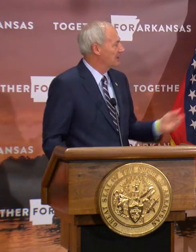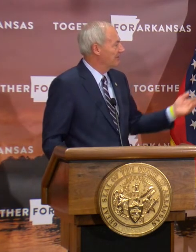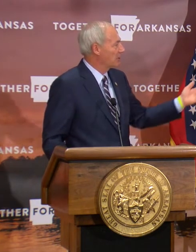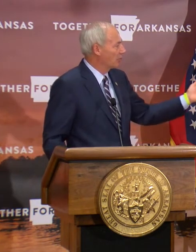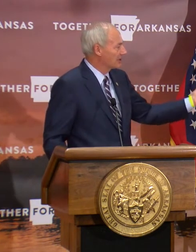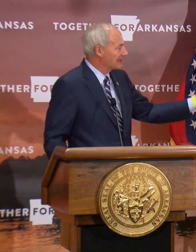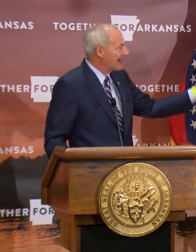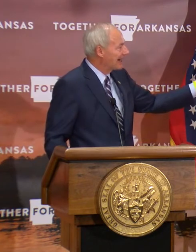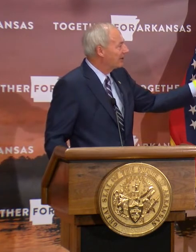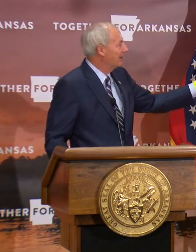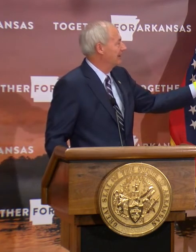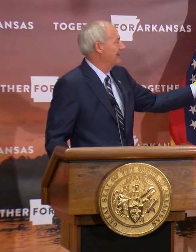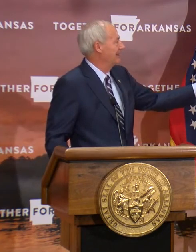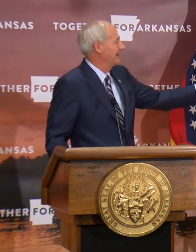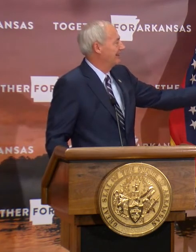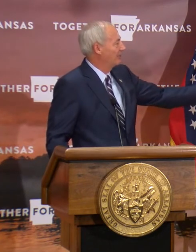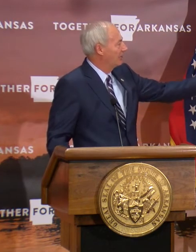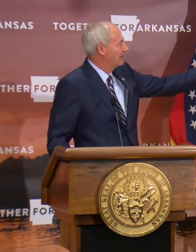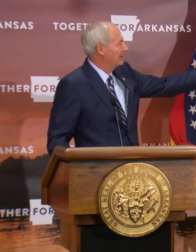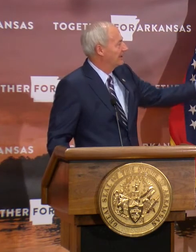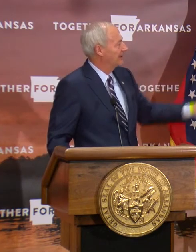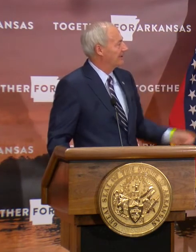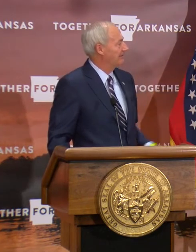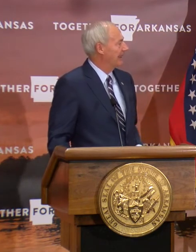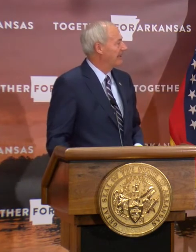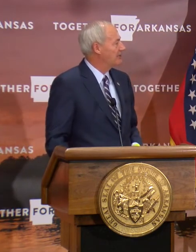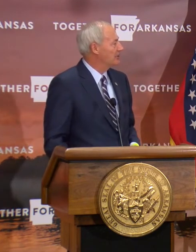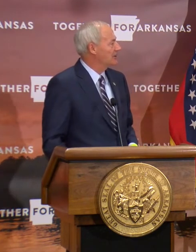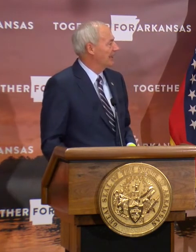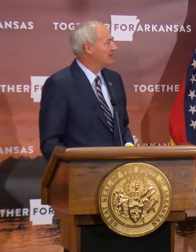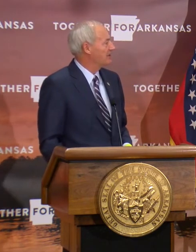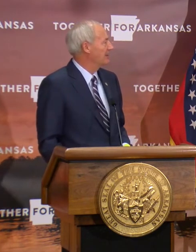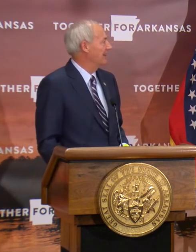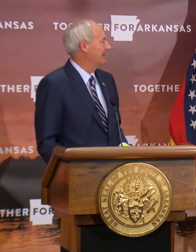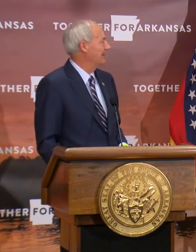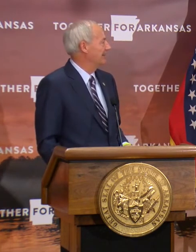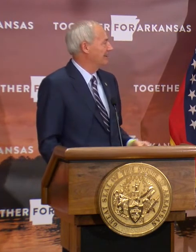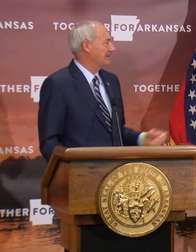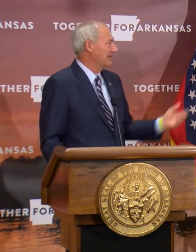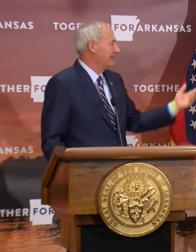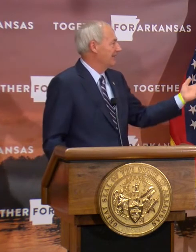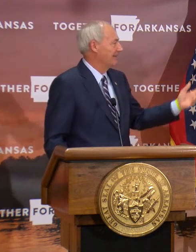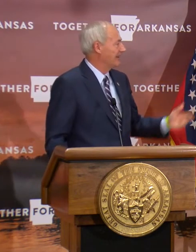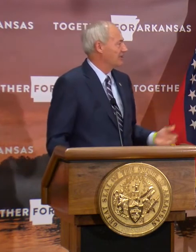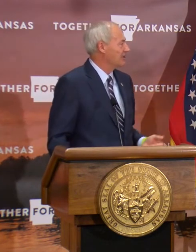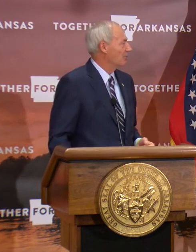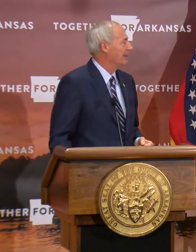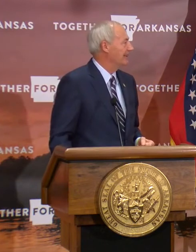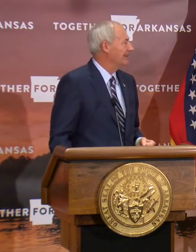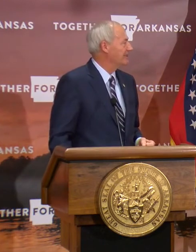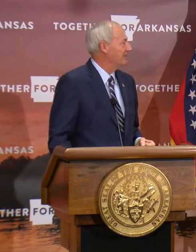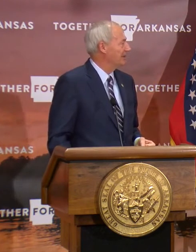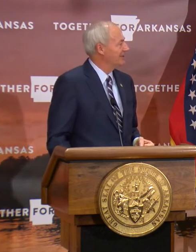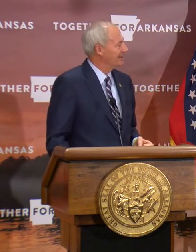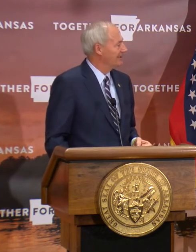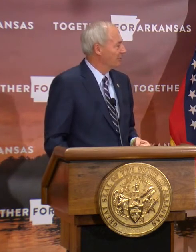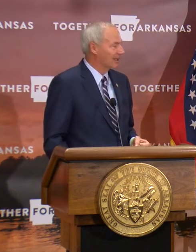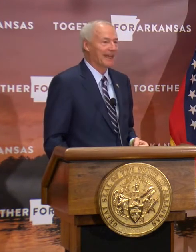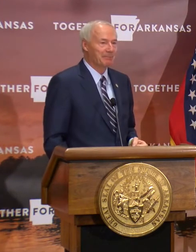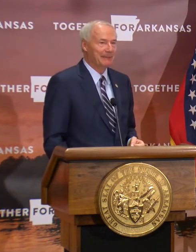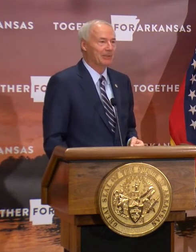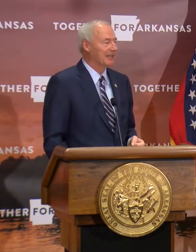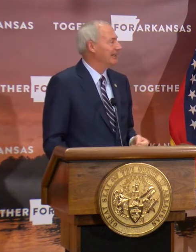positive, of course, it's higher on the antigen test. And that's just the way it is, but